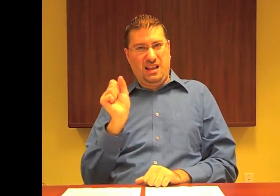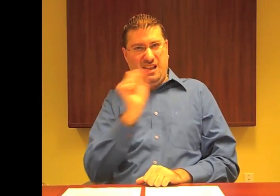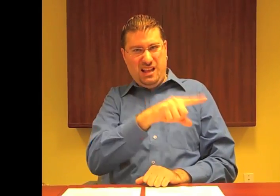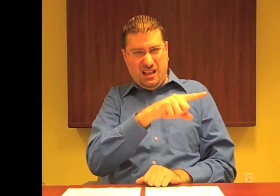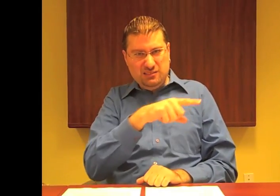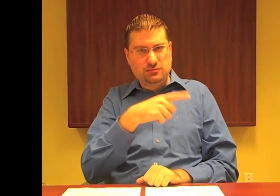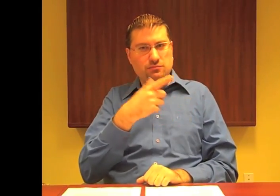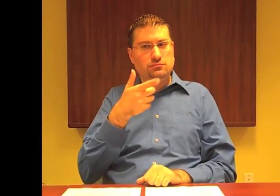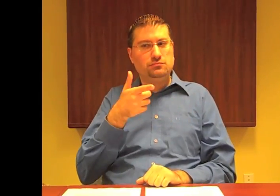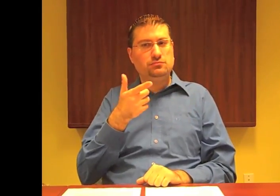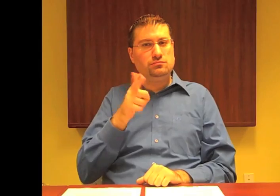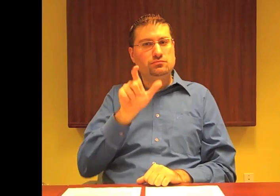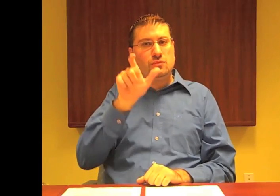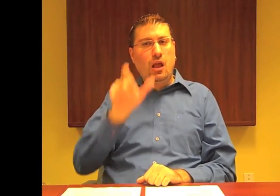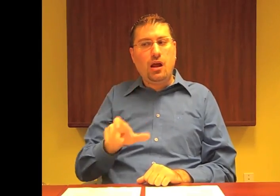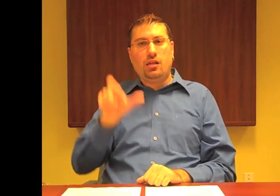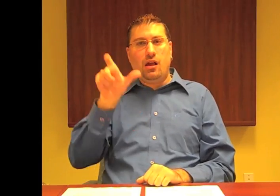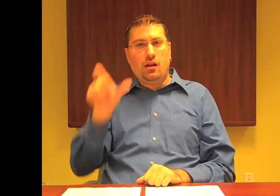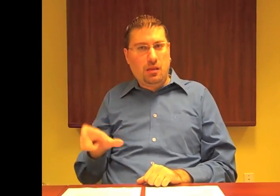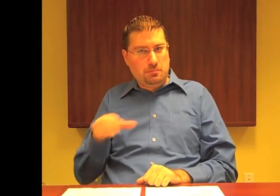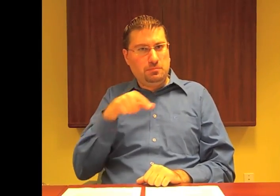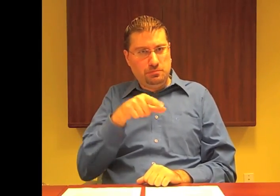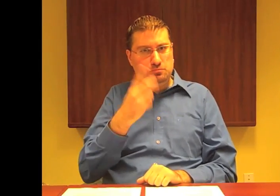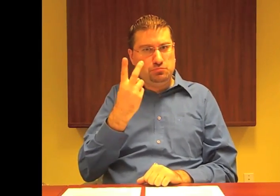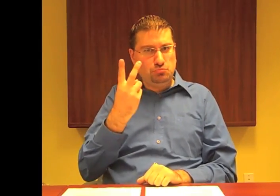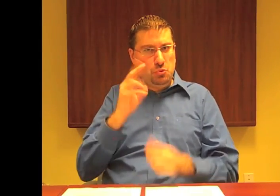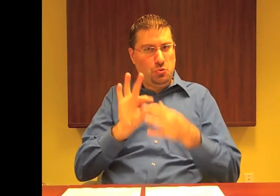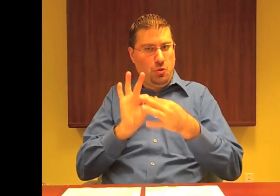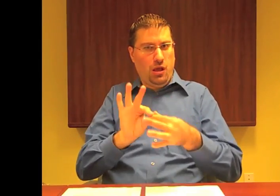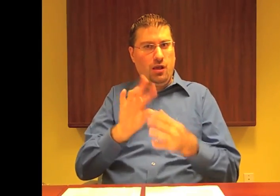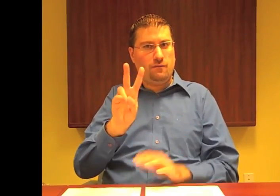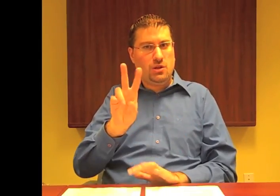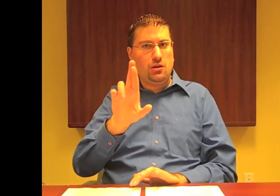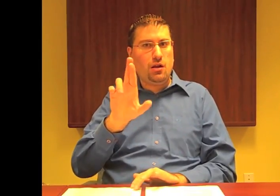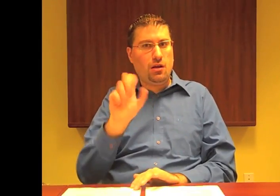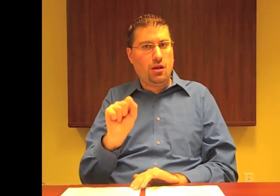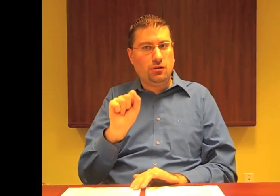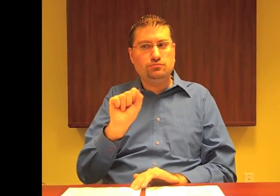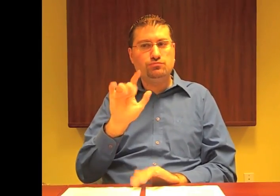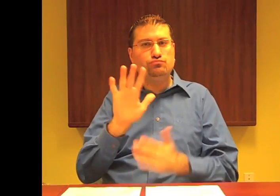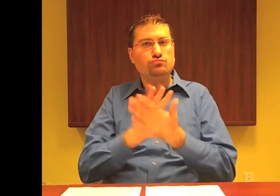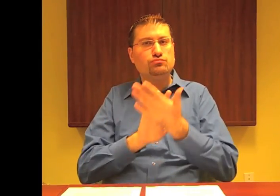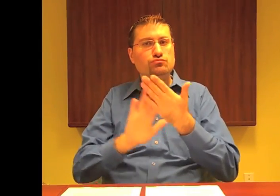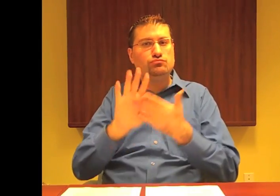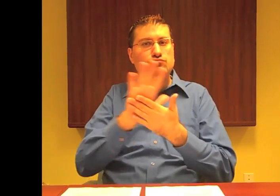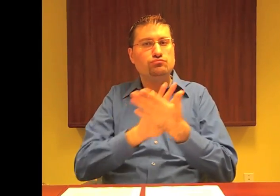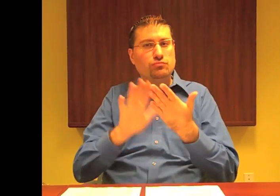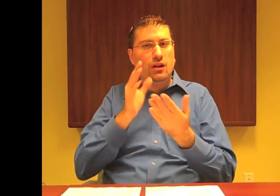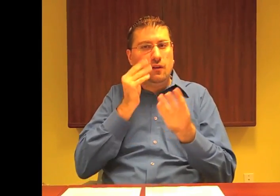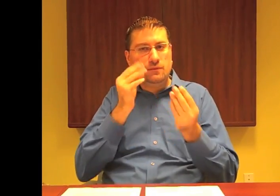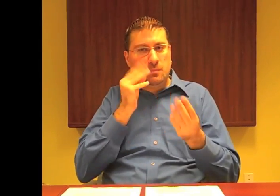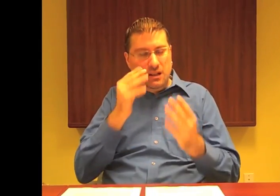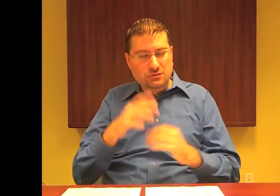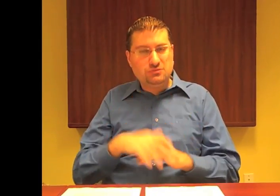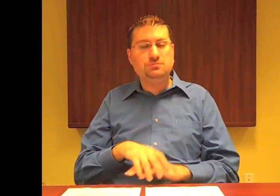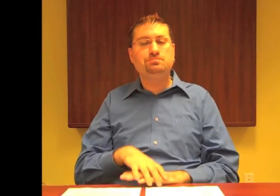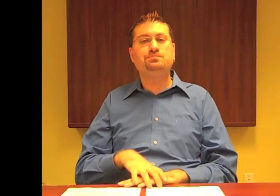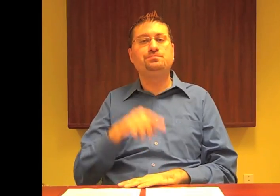We approached the CRTC with the concern that the sections related to VRS were rather